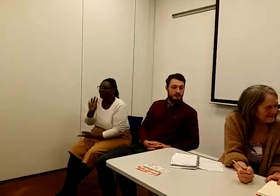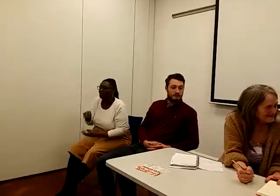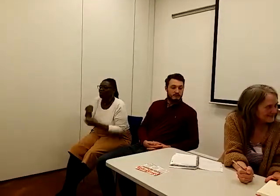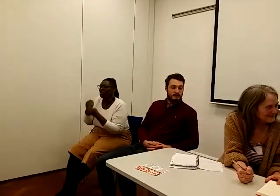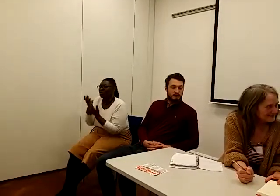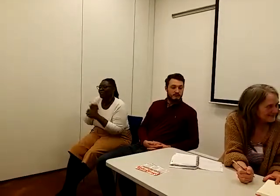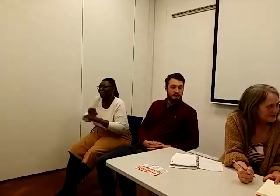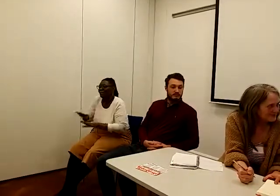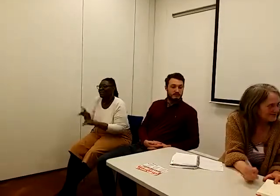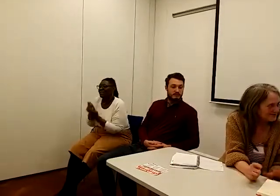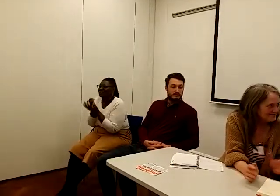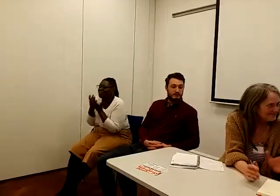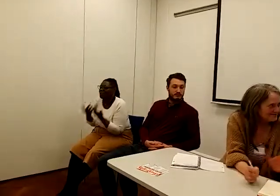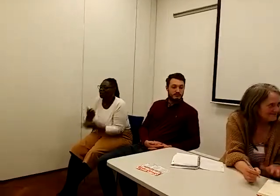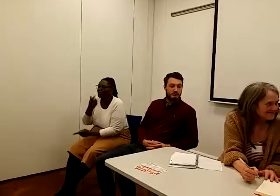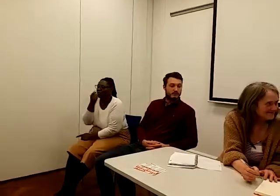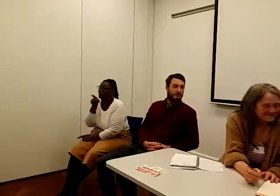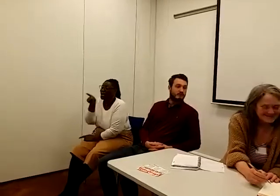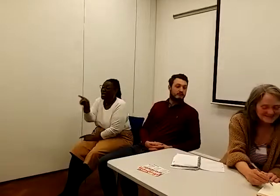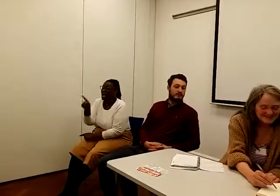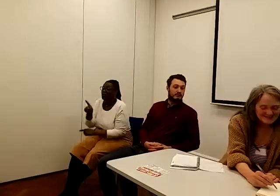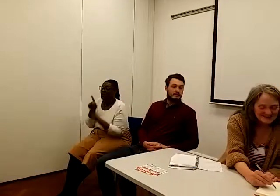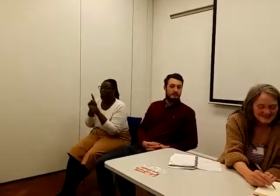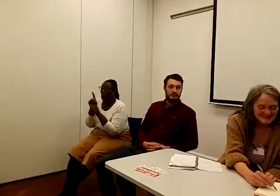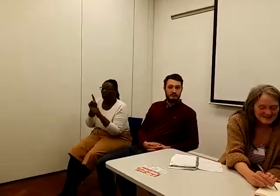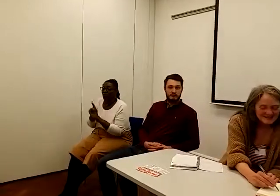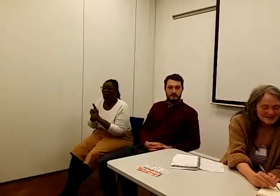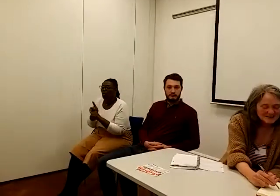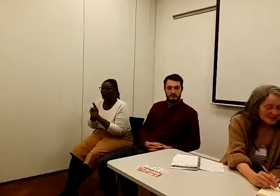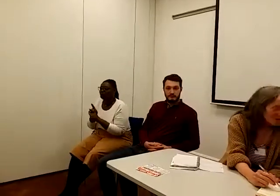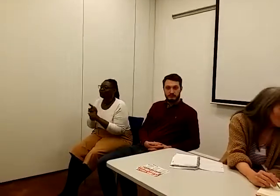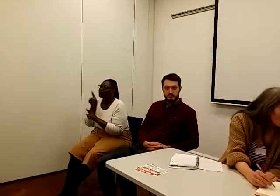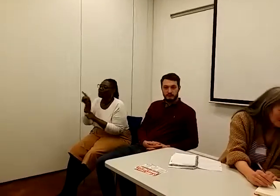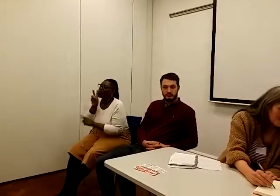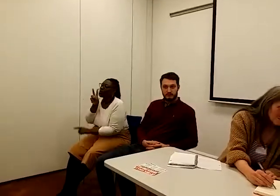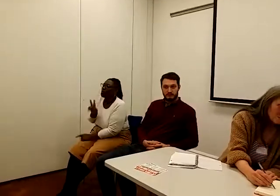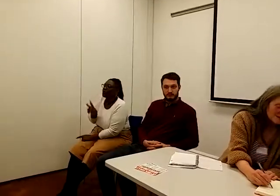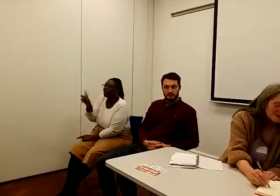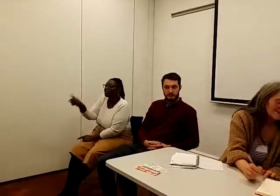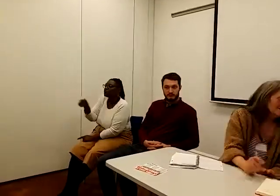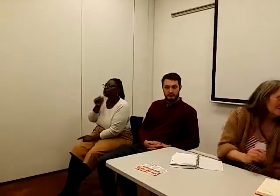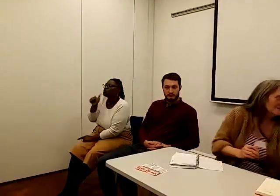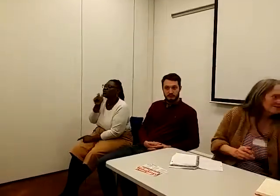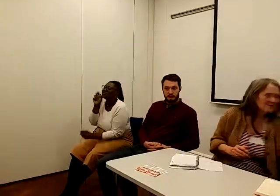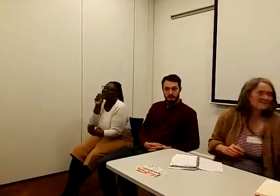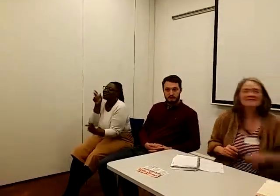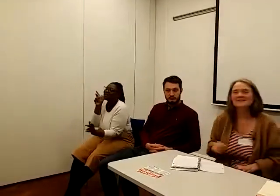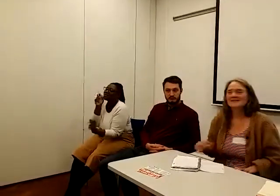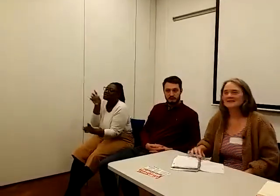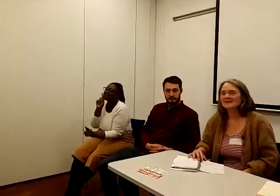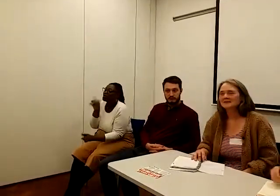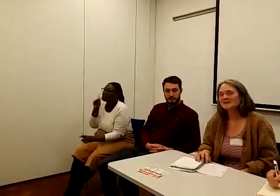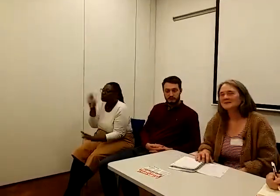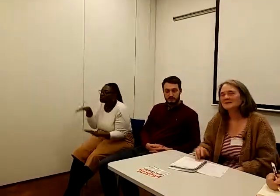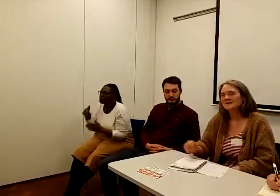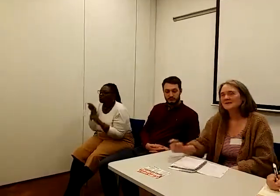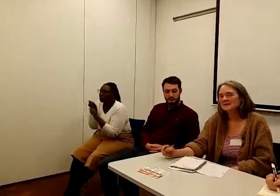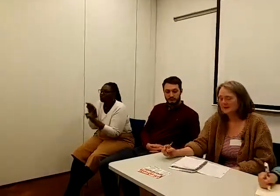the media as much as possible. And also, I mean, look at using celebrities to push forward the agenda. The more